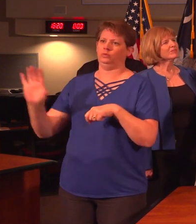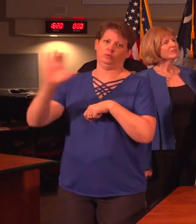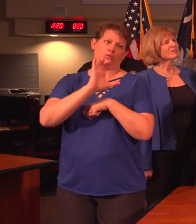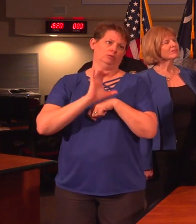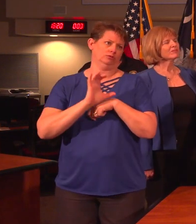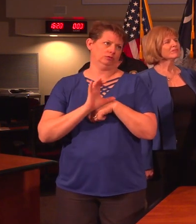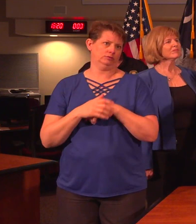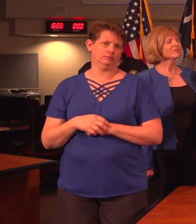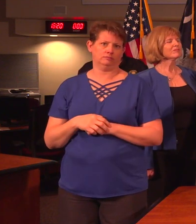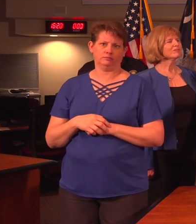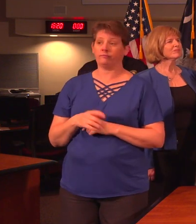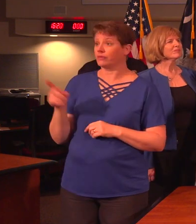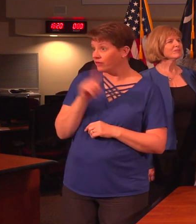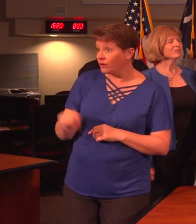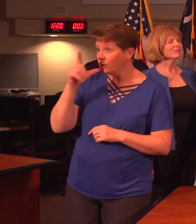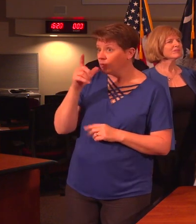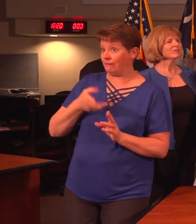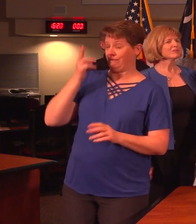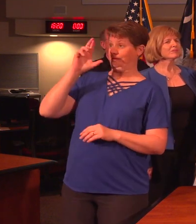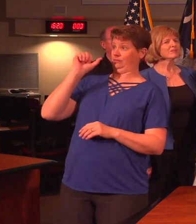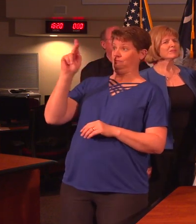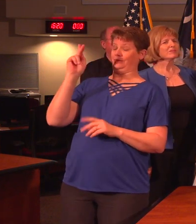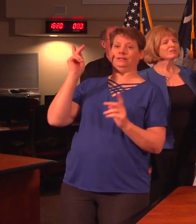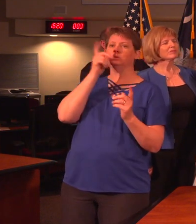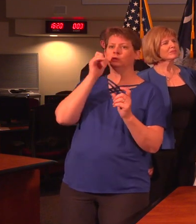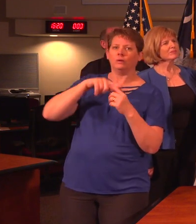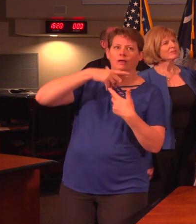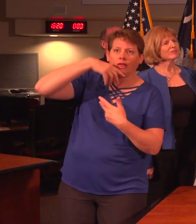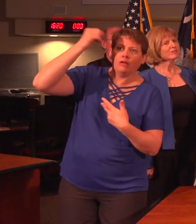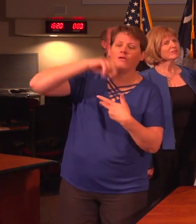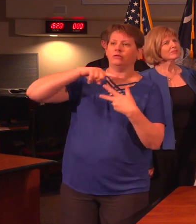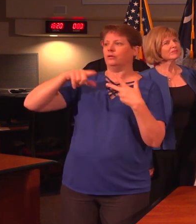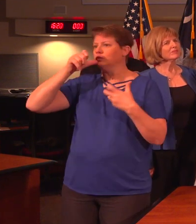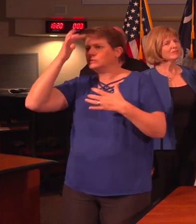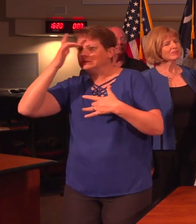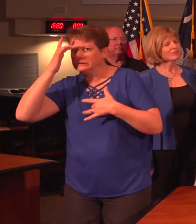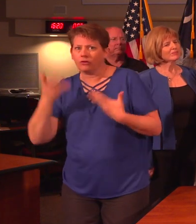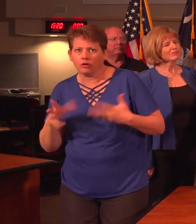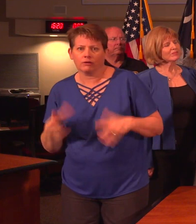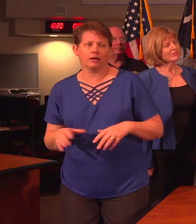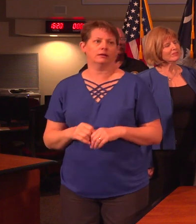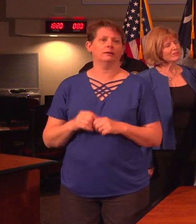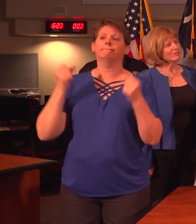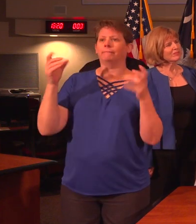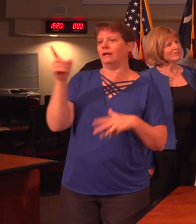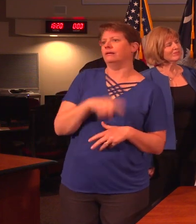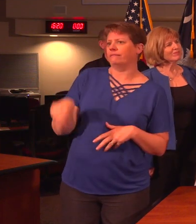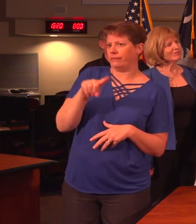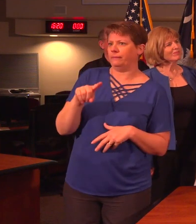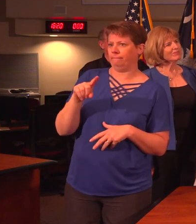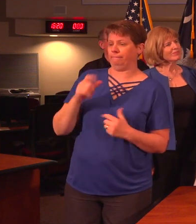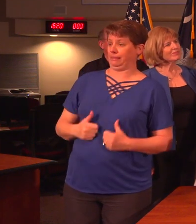especially those who are considered at risk, the elderly and the infirm. Many of these older citizens